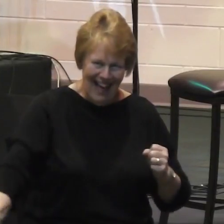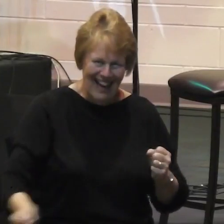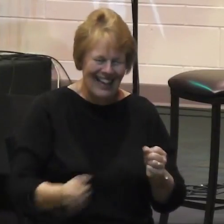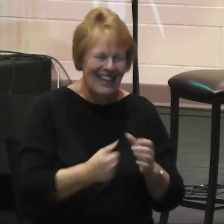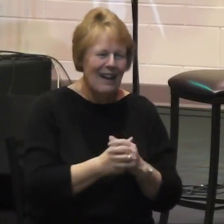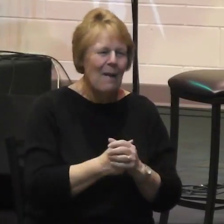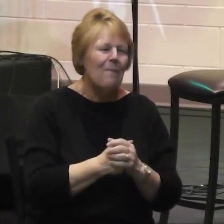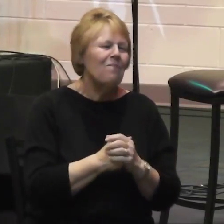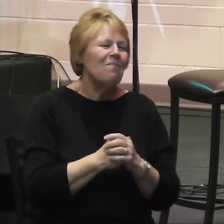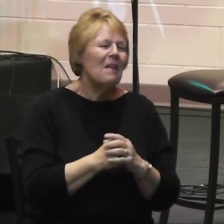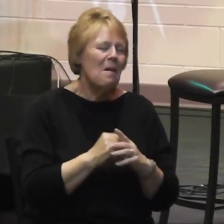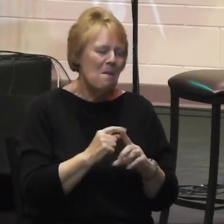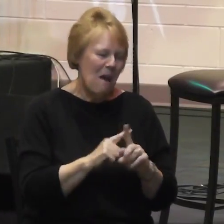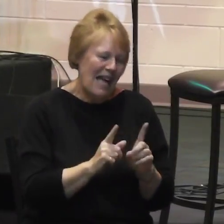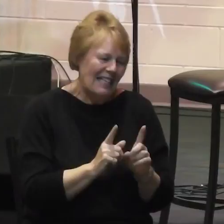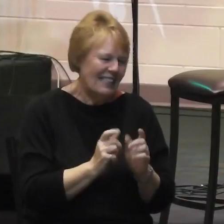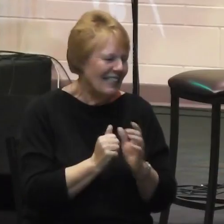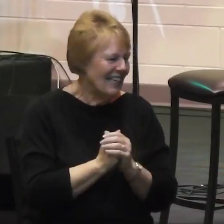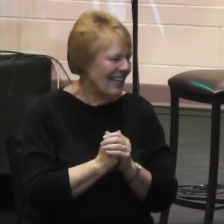get somewhere in between.